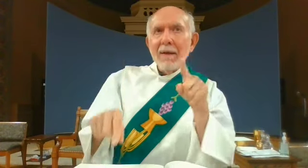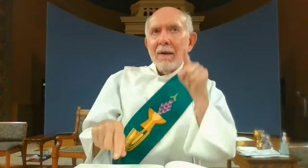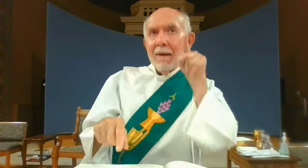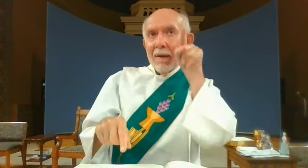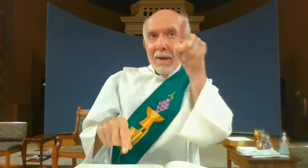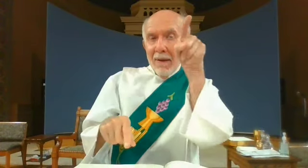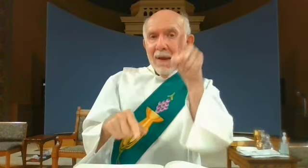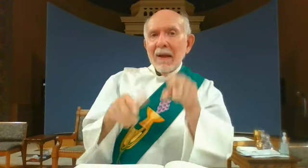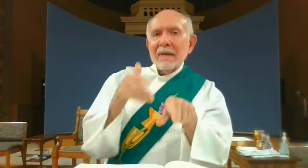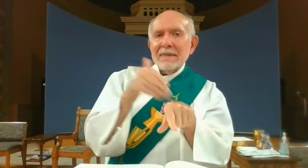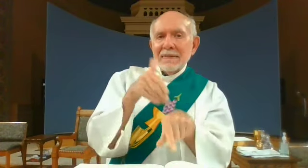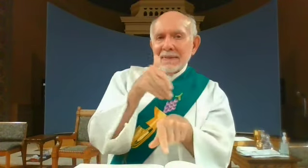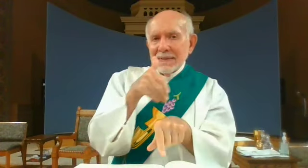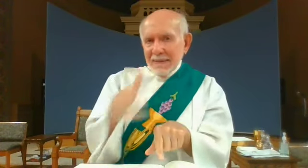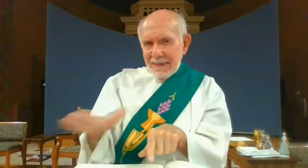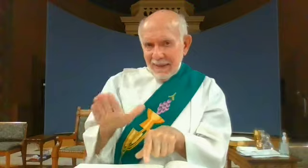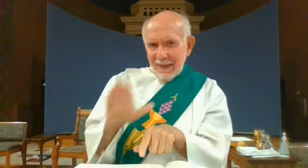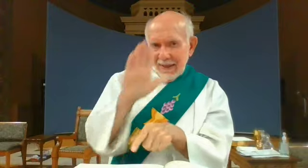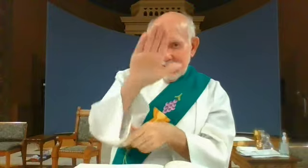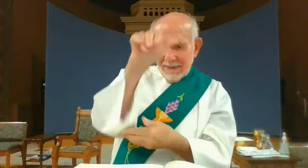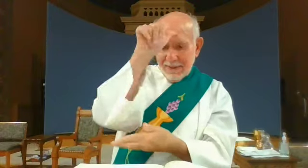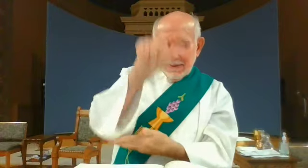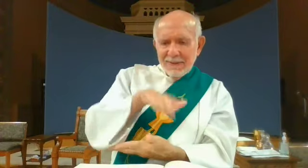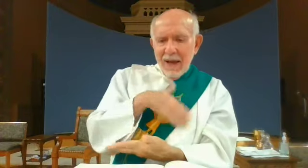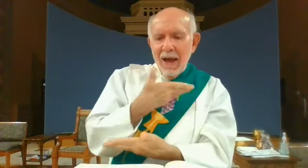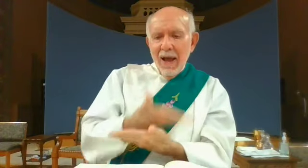finally he sent his son to them thinking